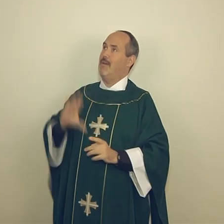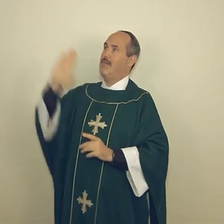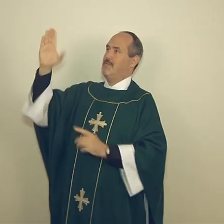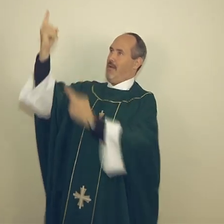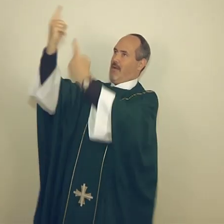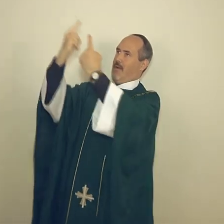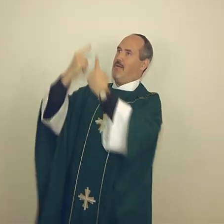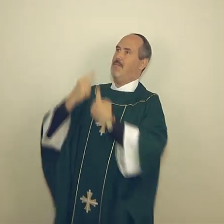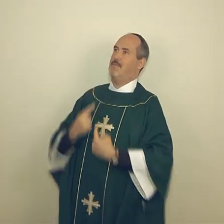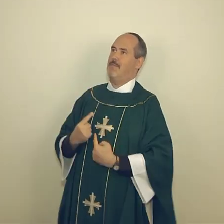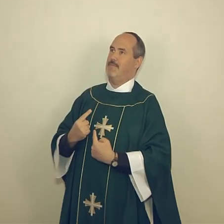Jesus Christ.